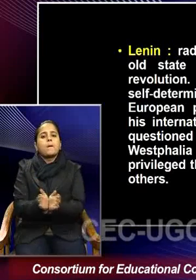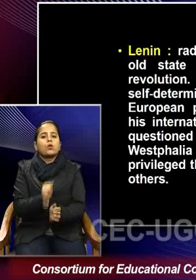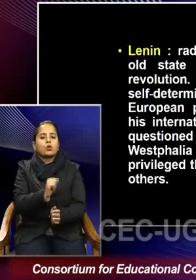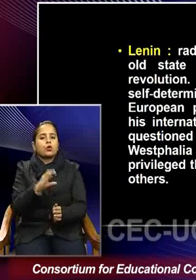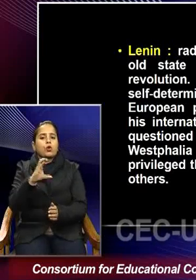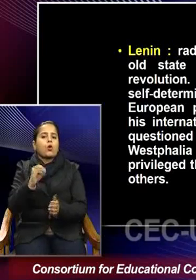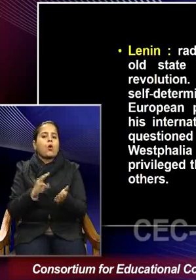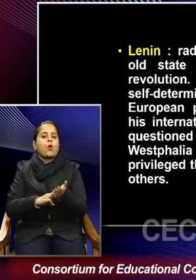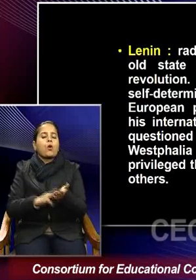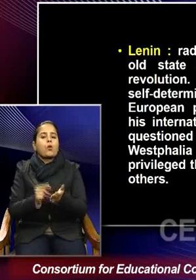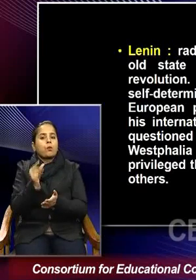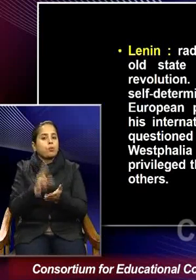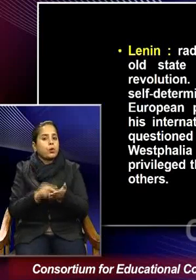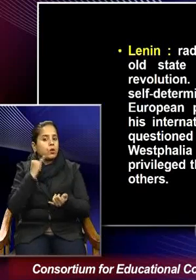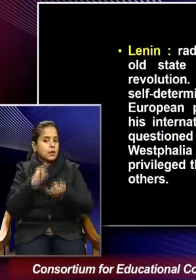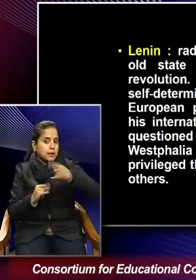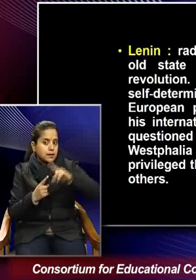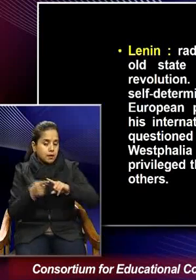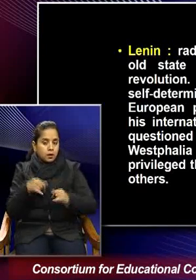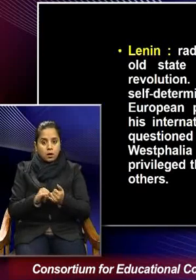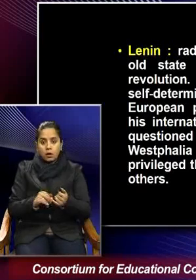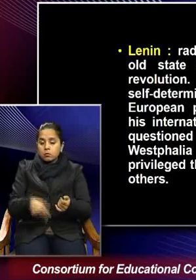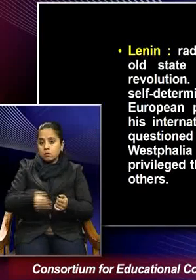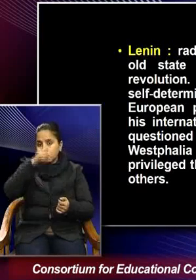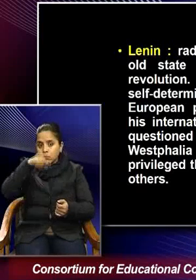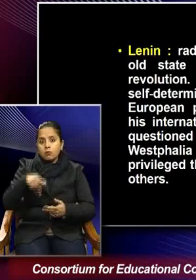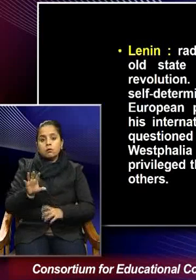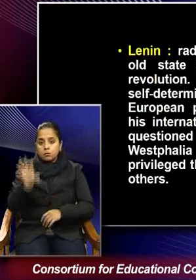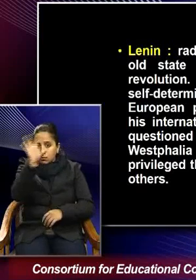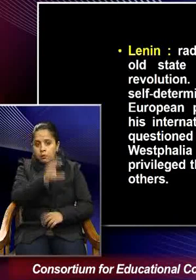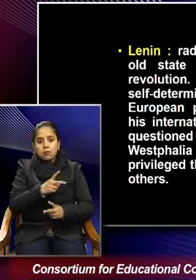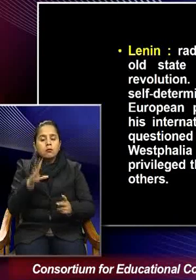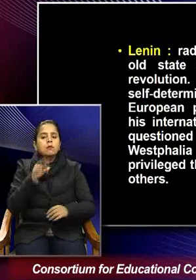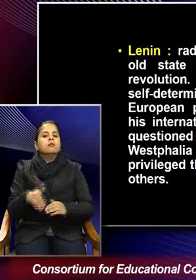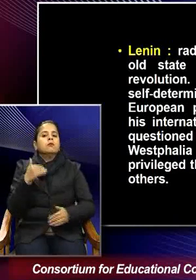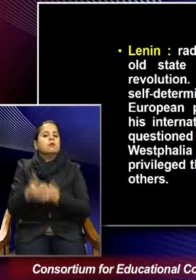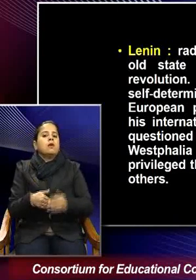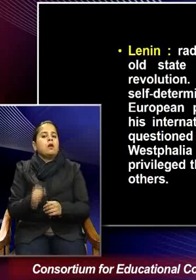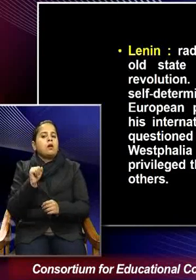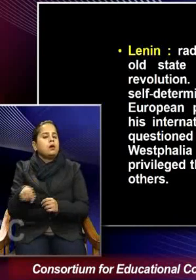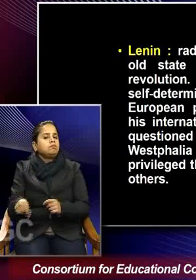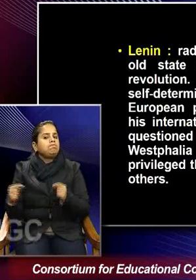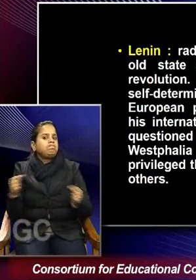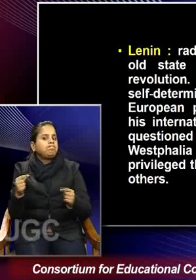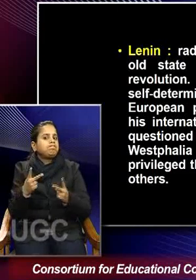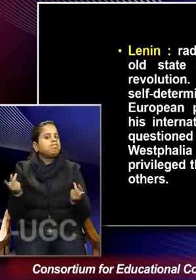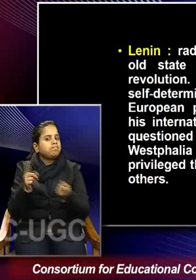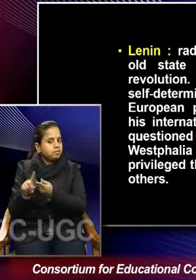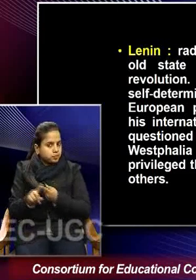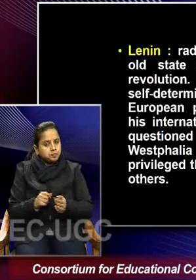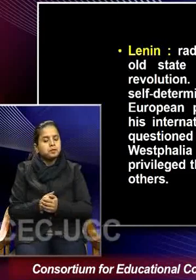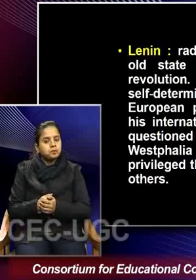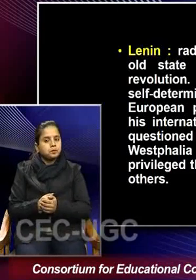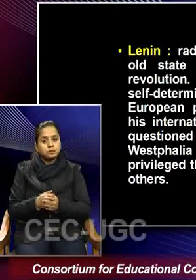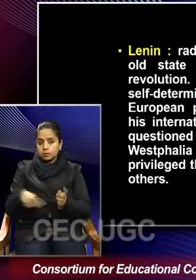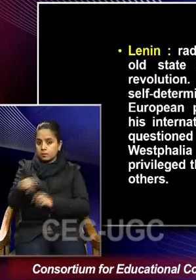regards nation and nation states as the handiwork of the bourgeoisie. So, they